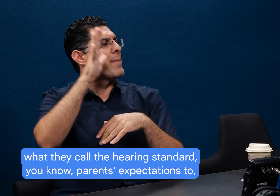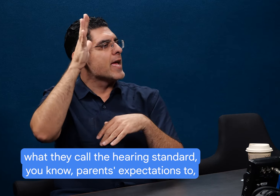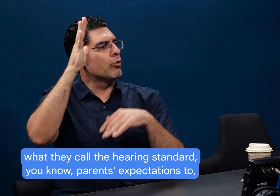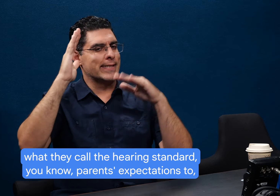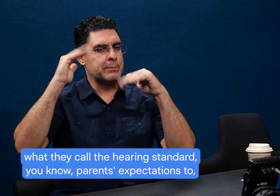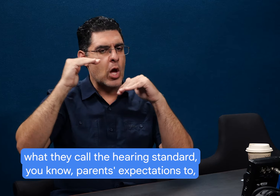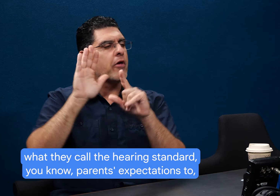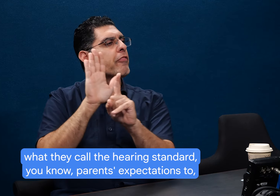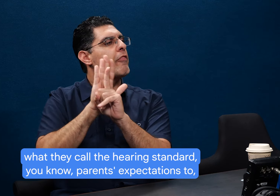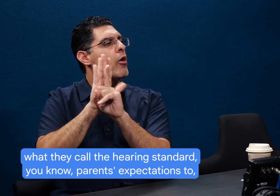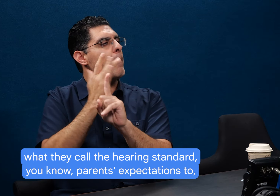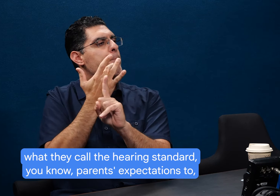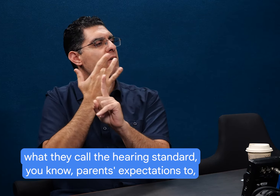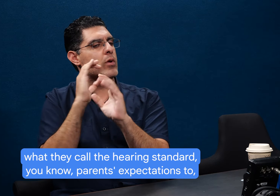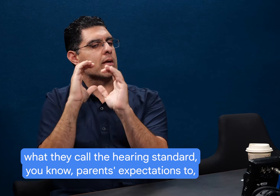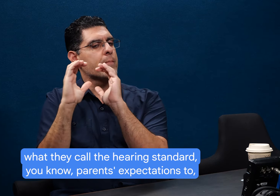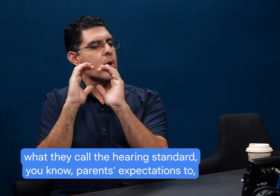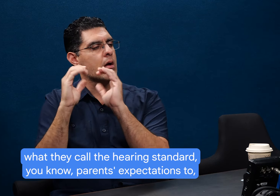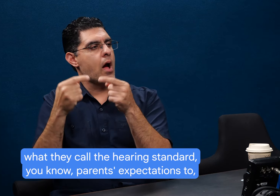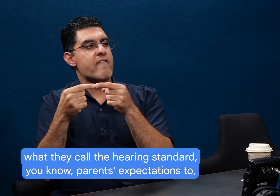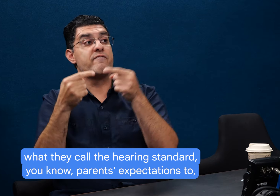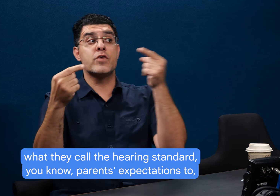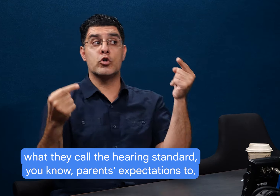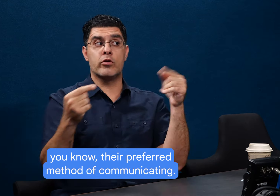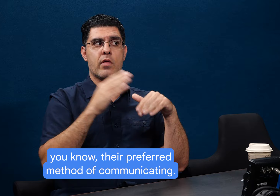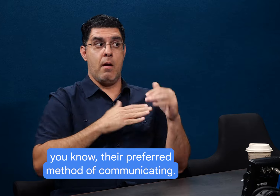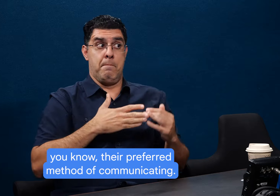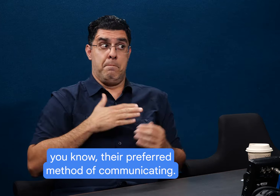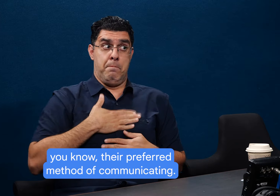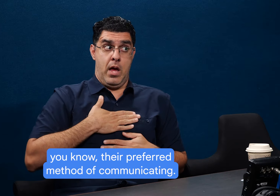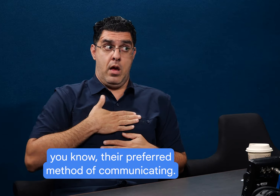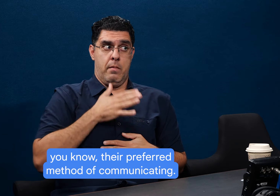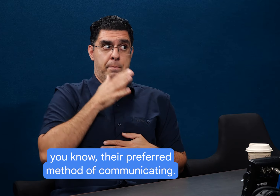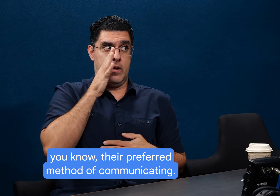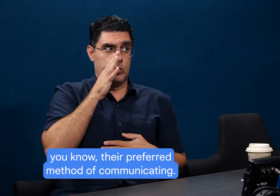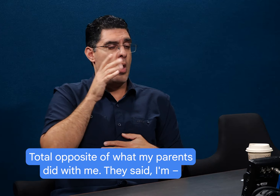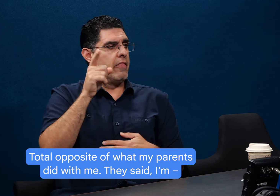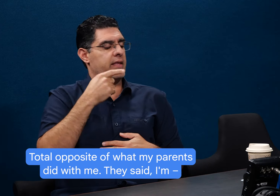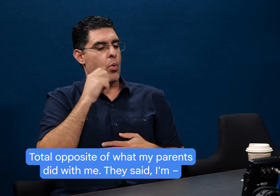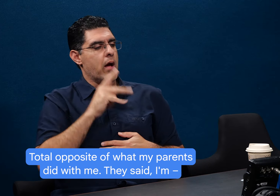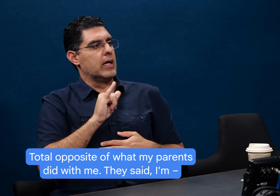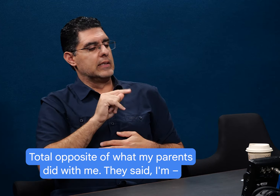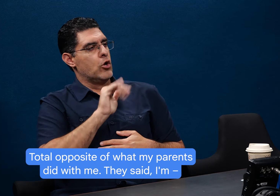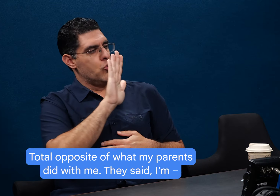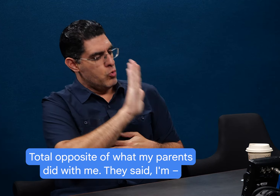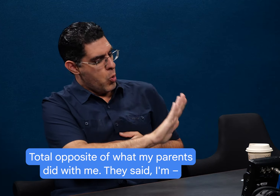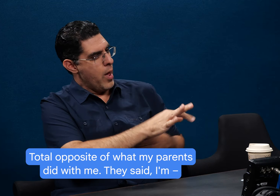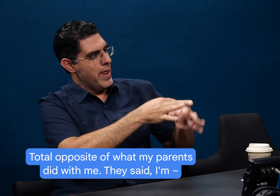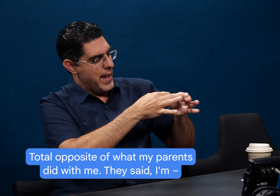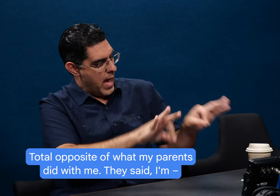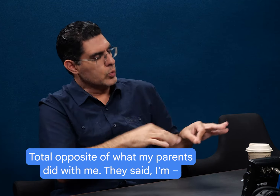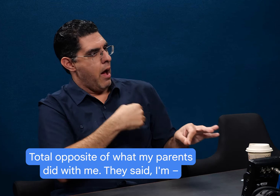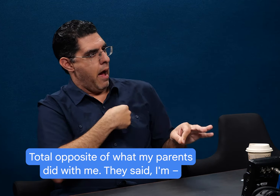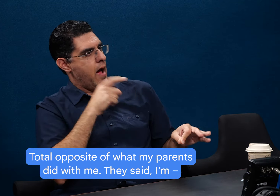call the hearing standard, you know, parents' expectations, their preferred method of communicating. Total opposite of what